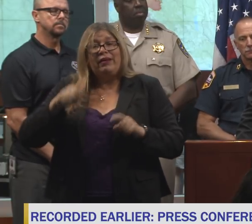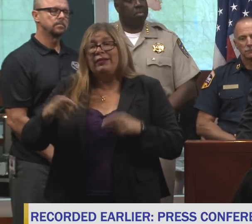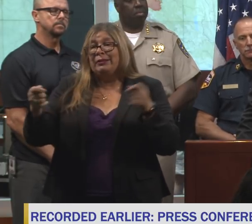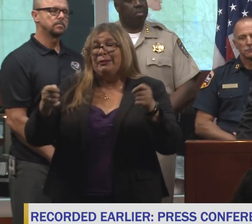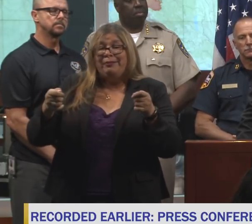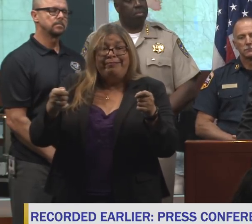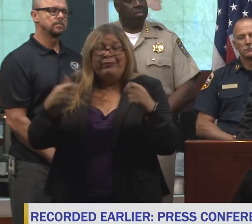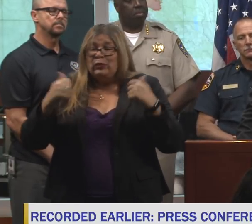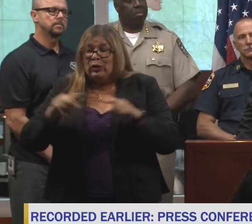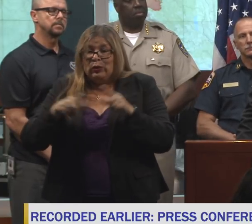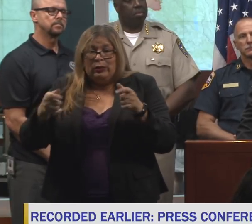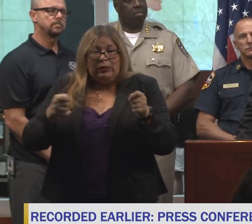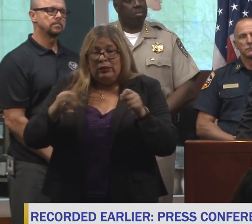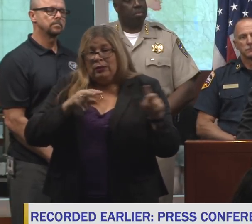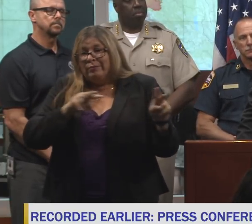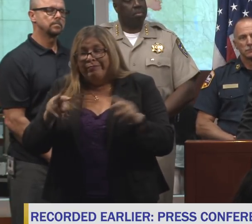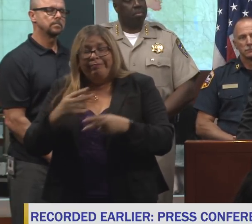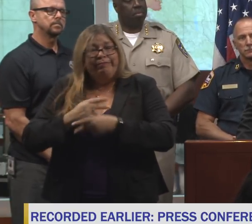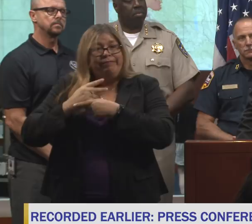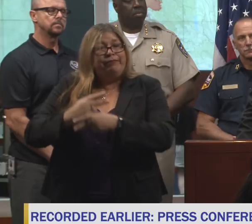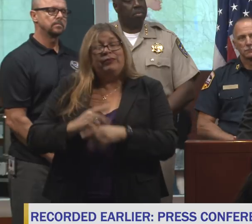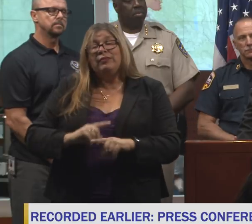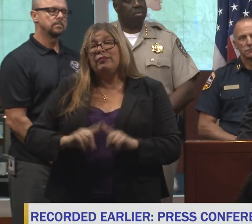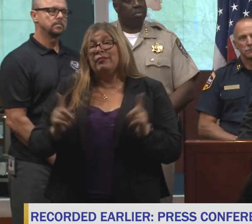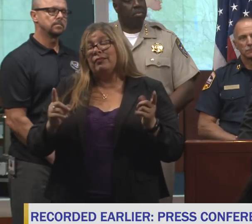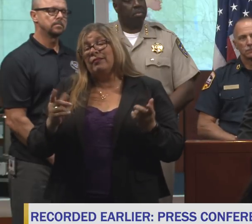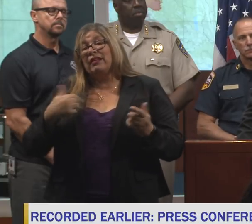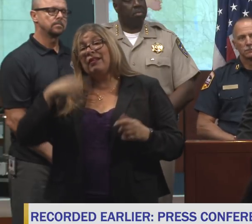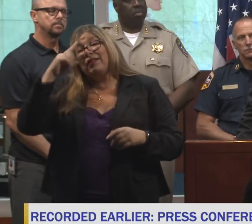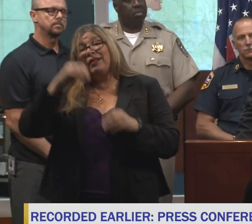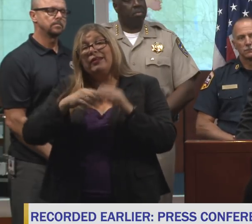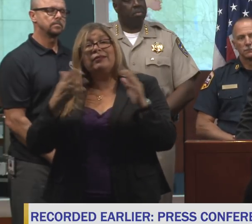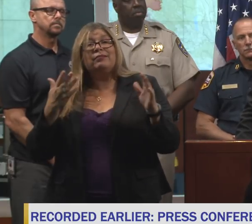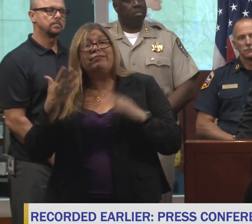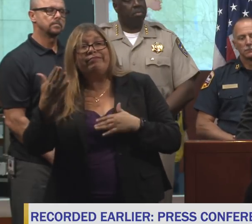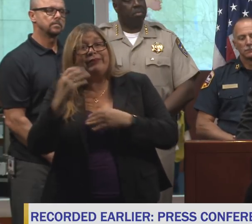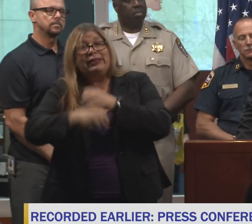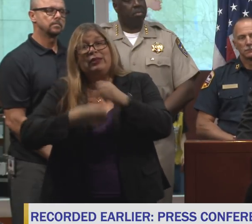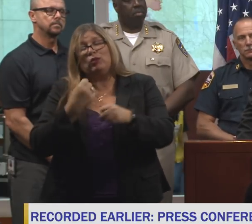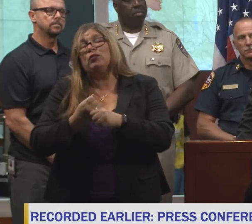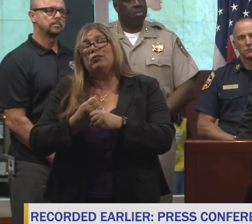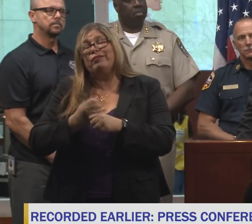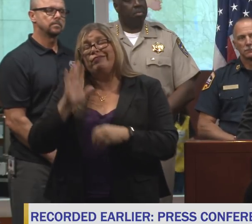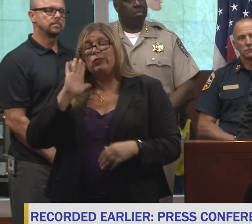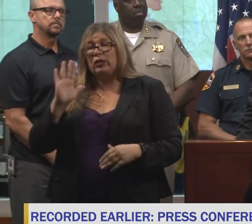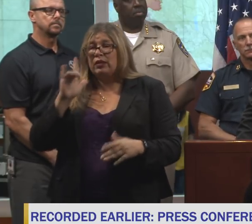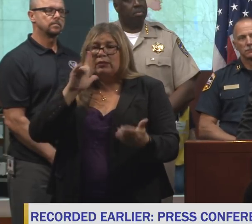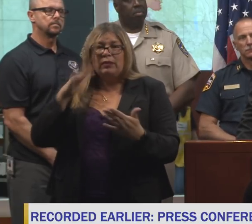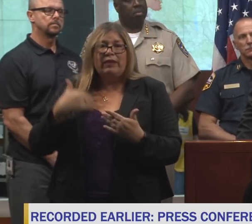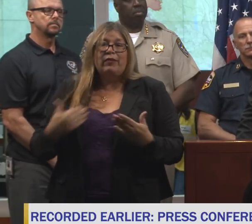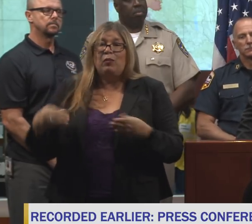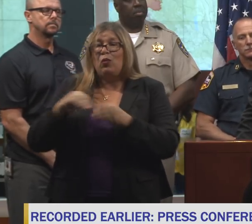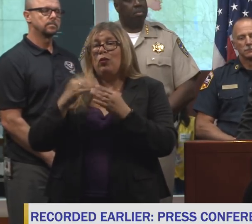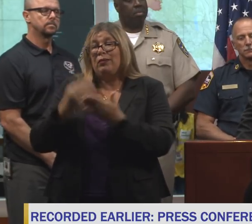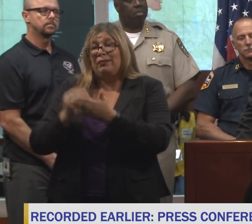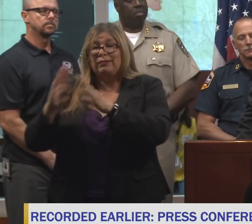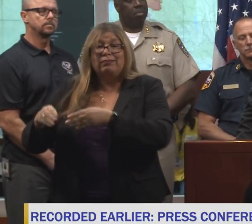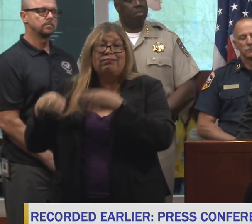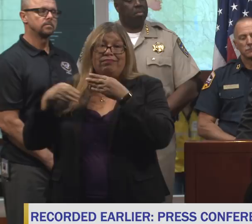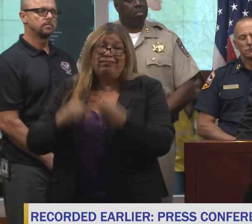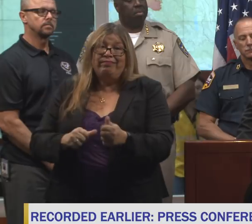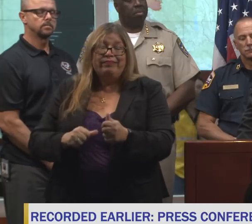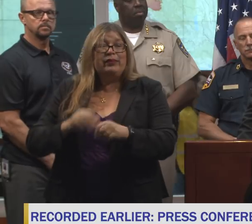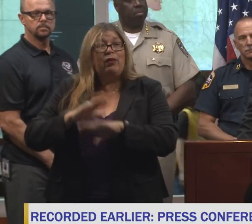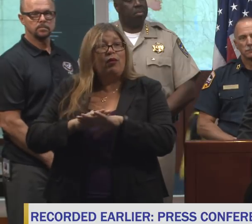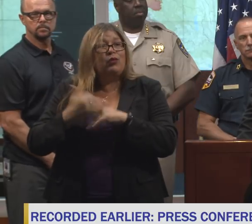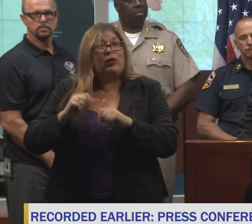moving in that direction. But I think in the years to come, you're going to see a lot more expenditure on